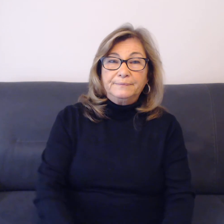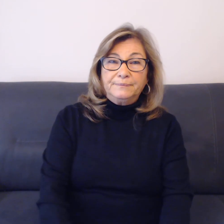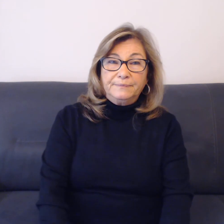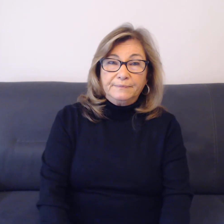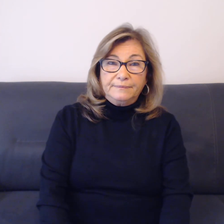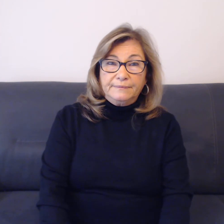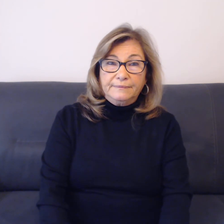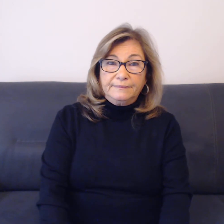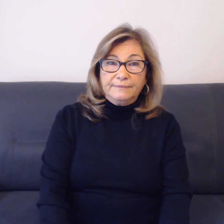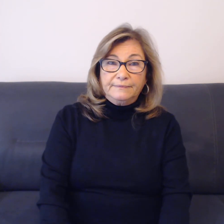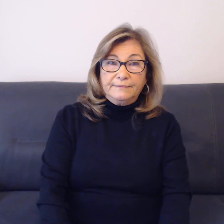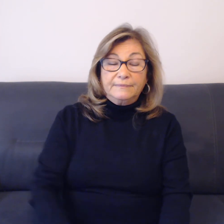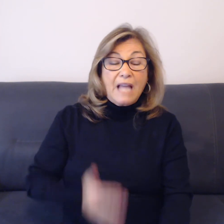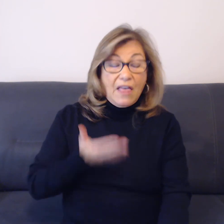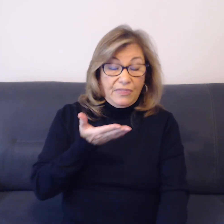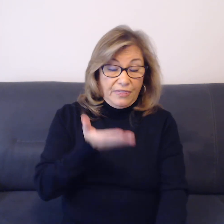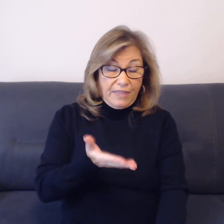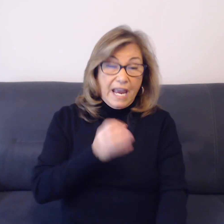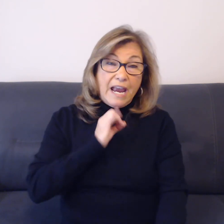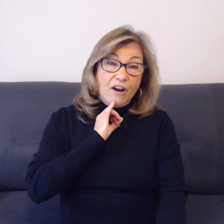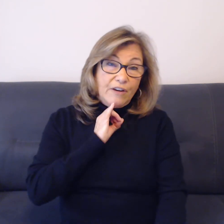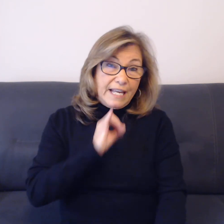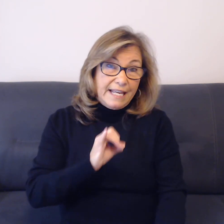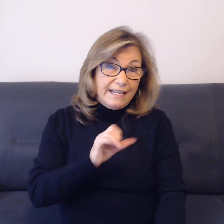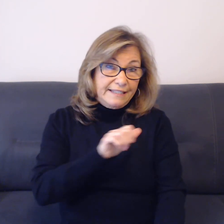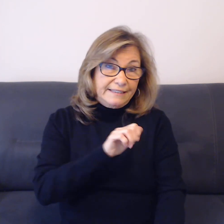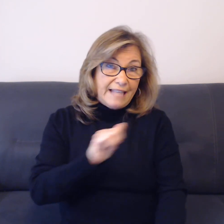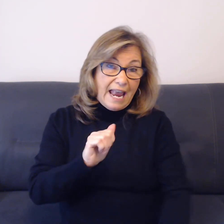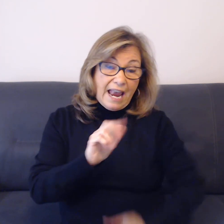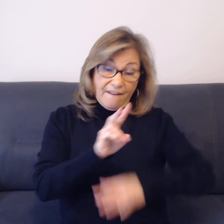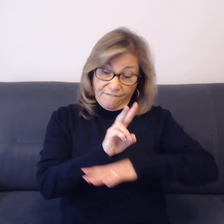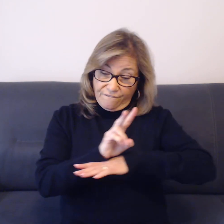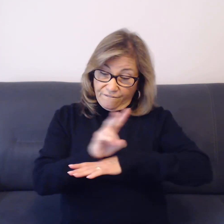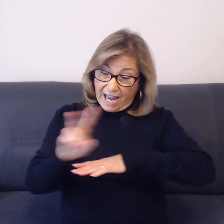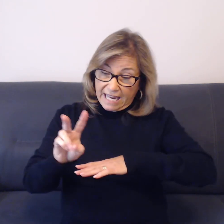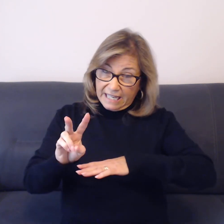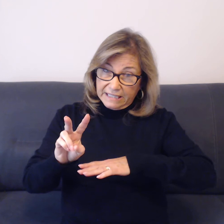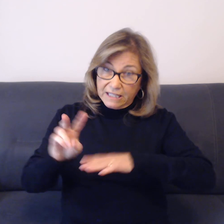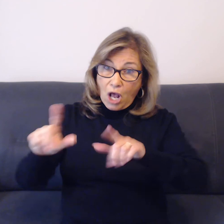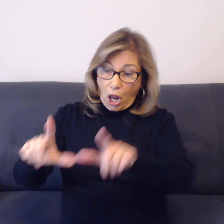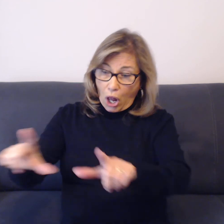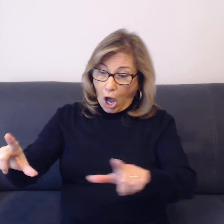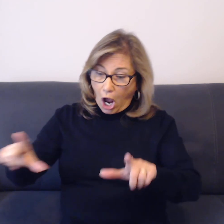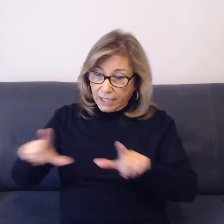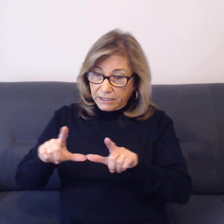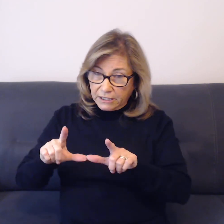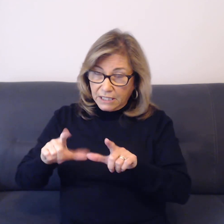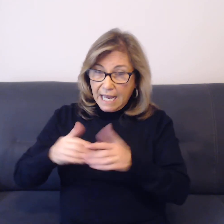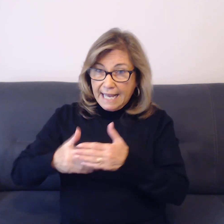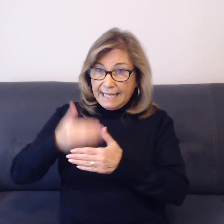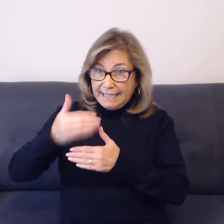There is a vacant lot next to my house.